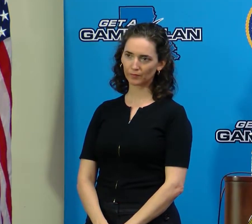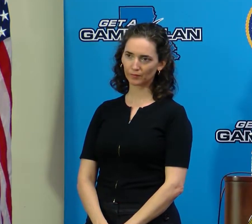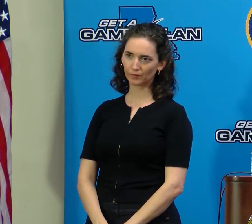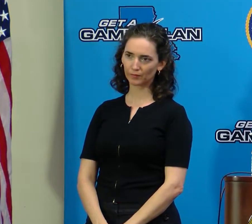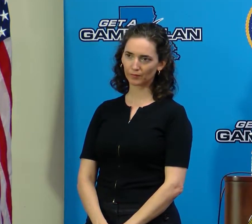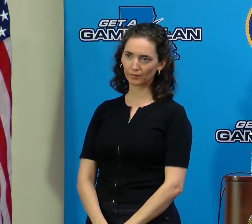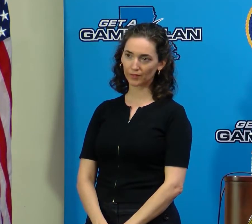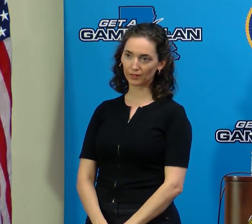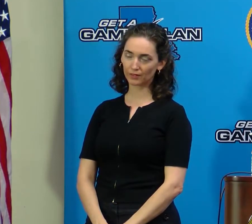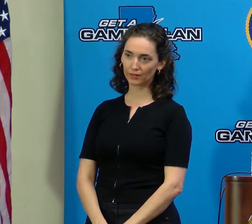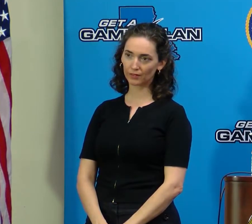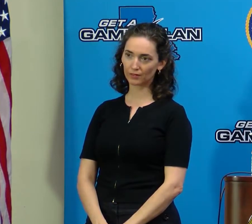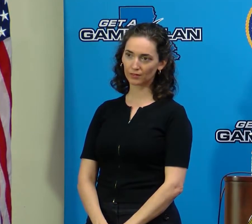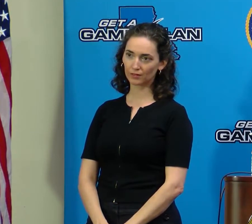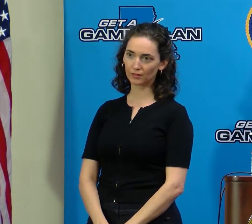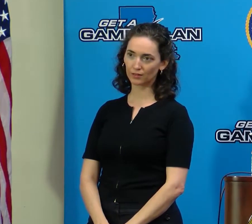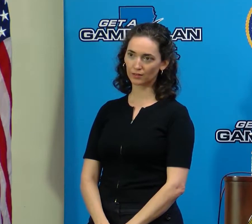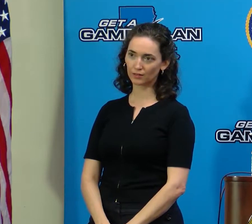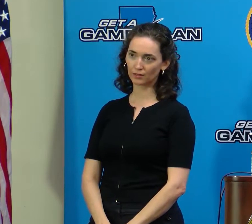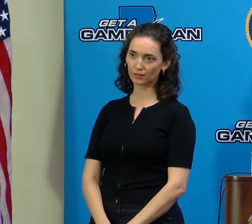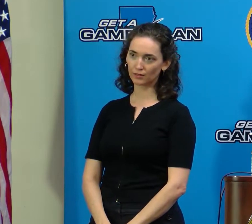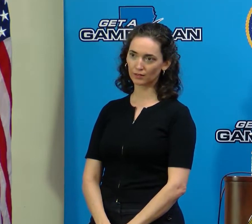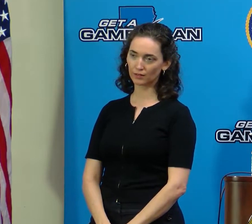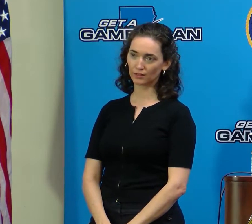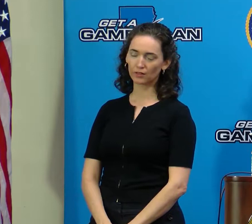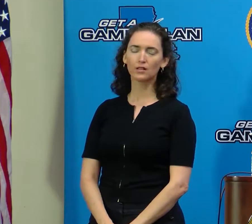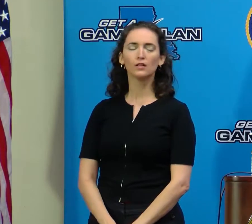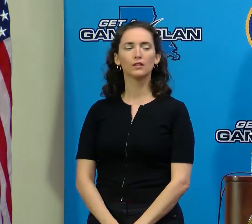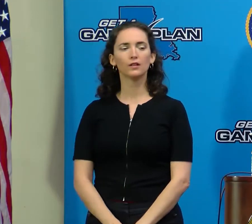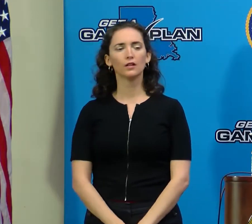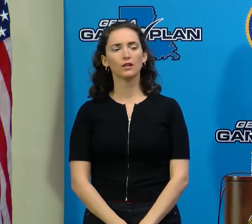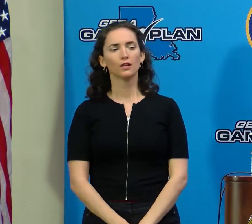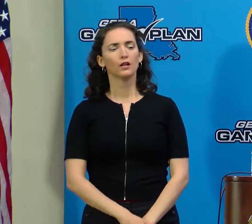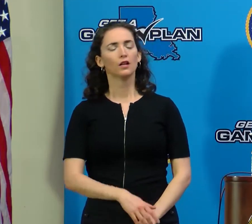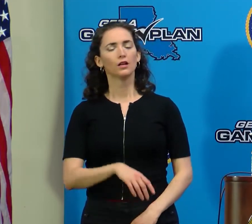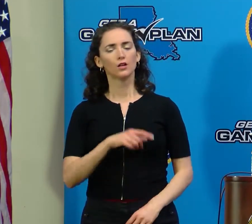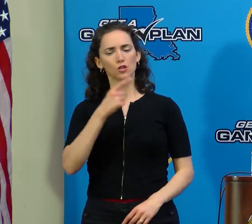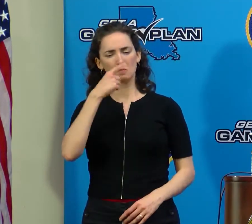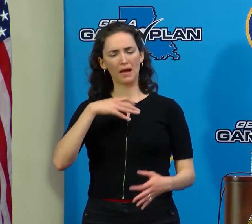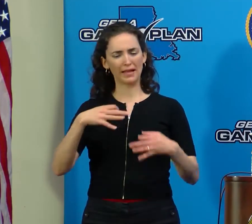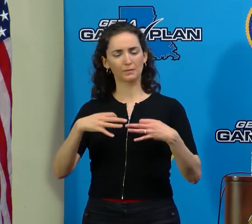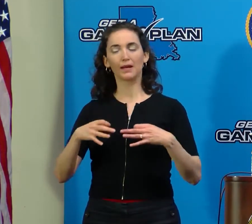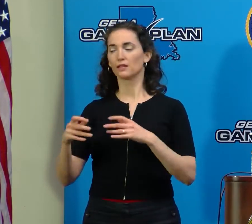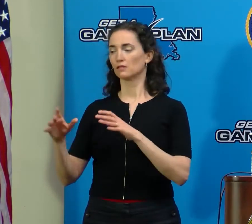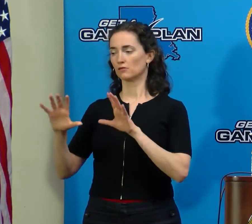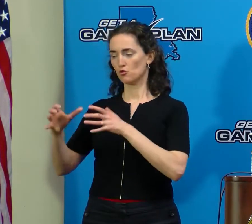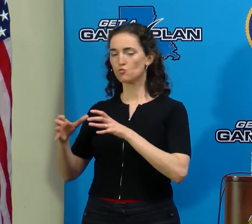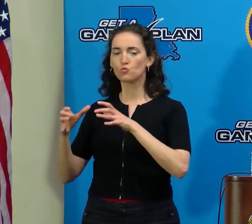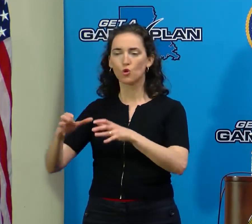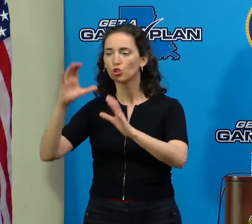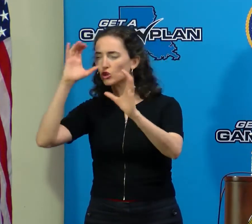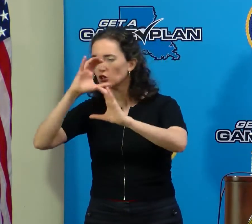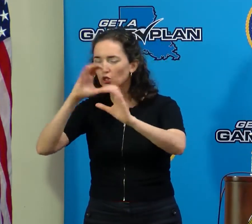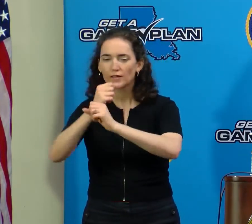scope of the search and rescue efforts that you name? Yeah. What's outstanding?